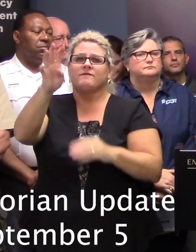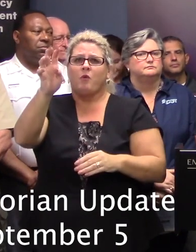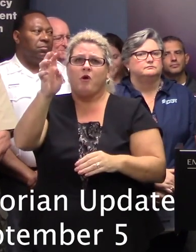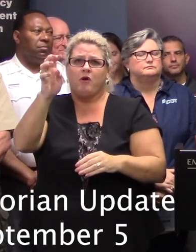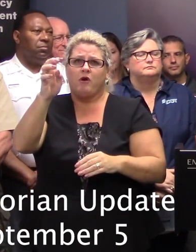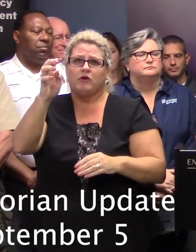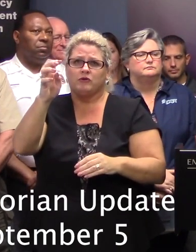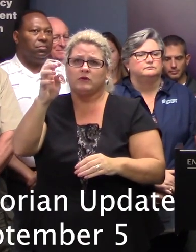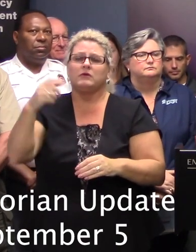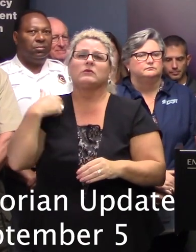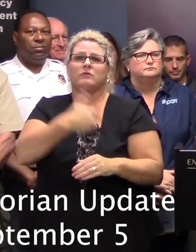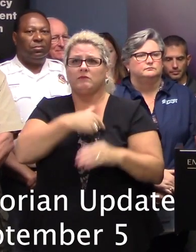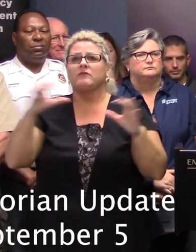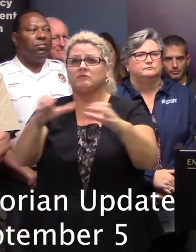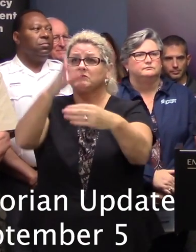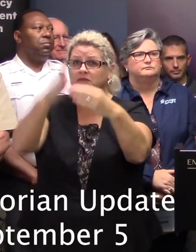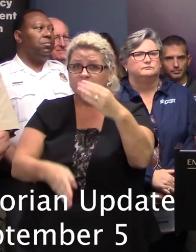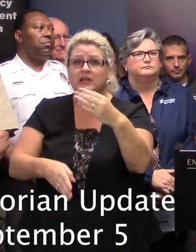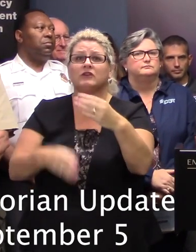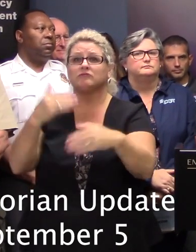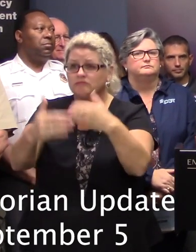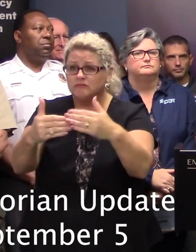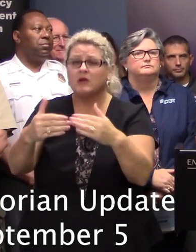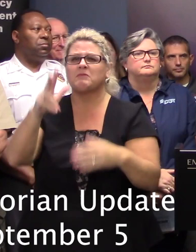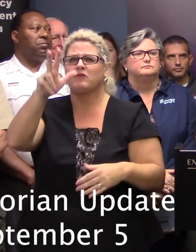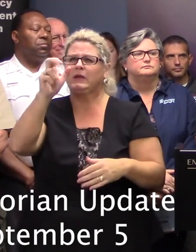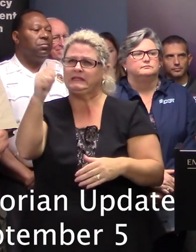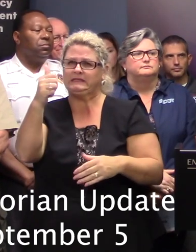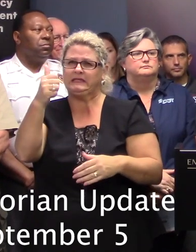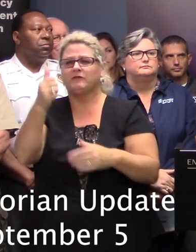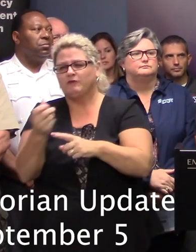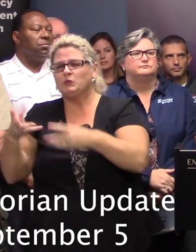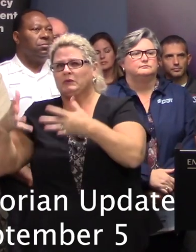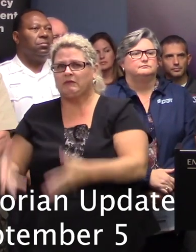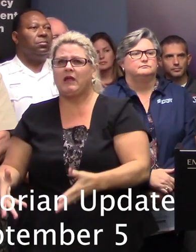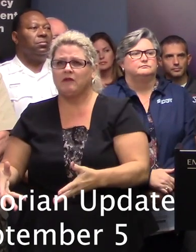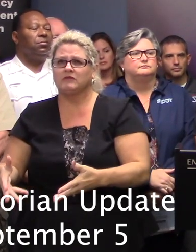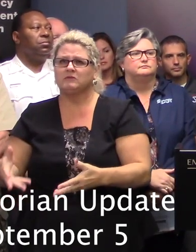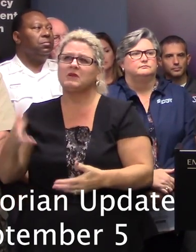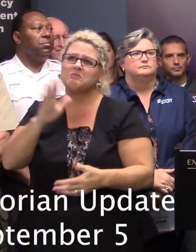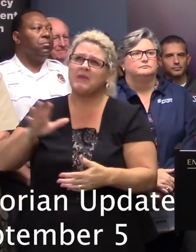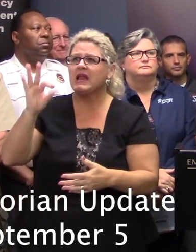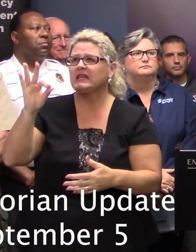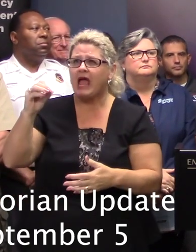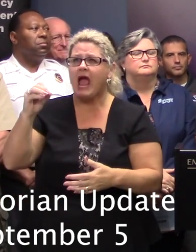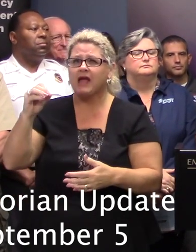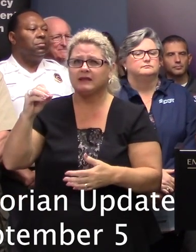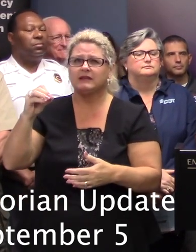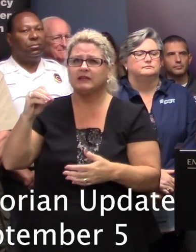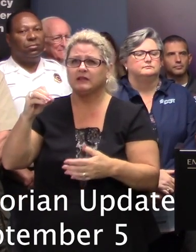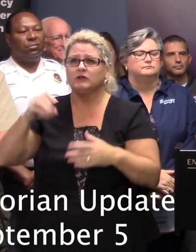actioned out, in terms of completion or in progress, about 310 of them, and then we've got, I guess, about another 90 or so that are being